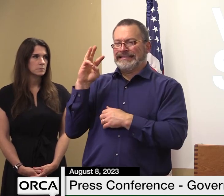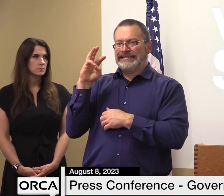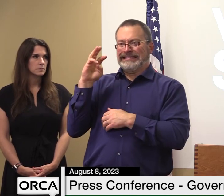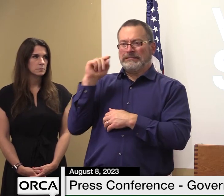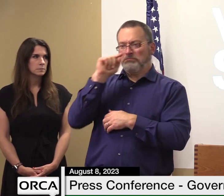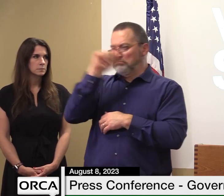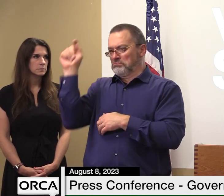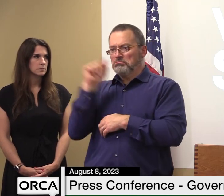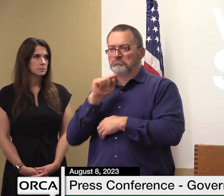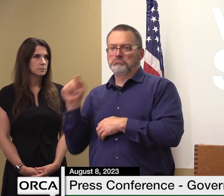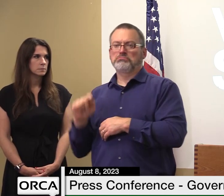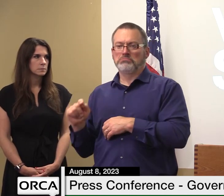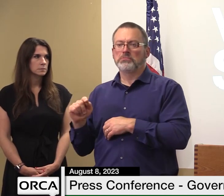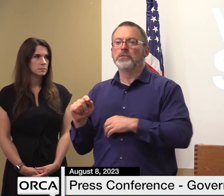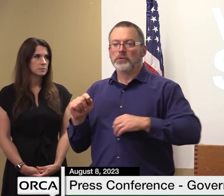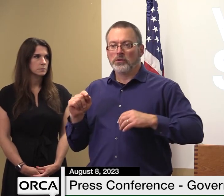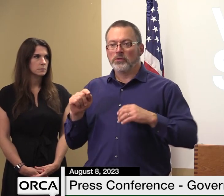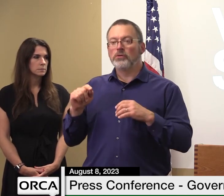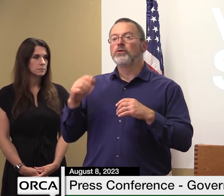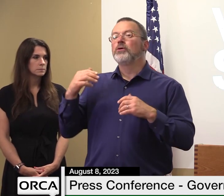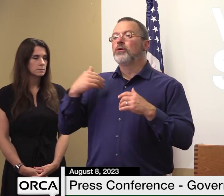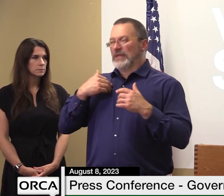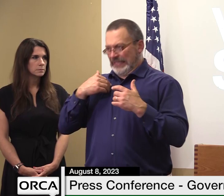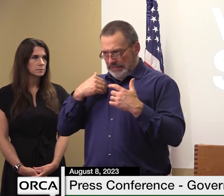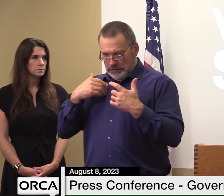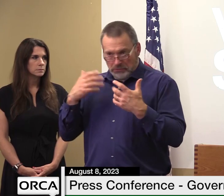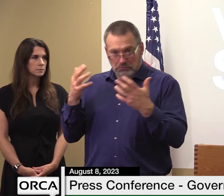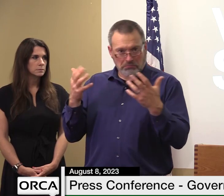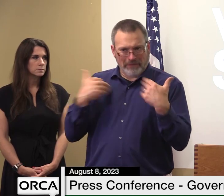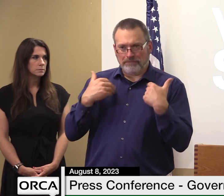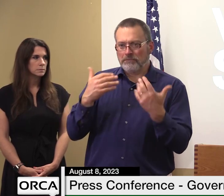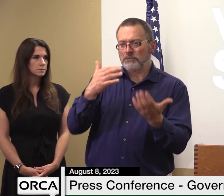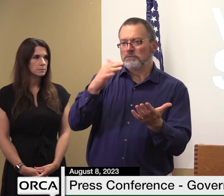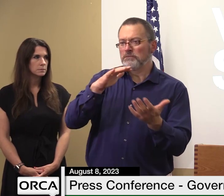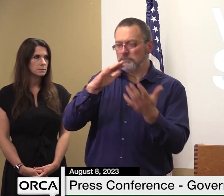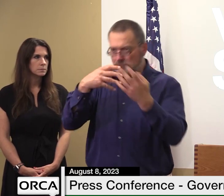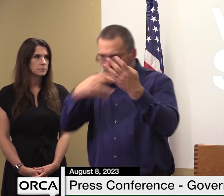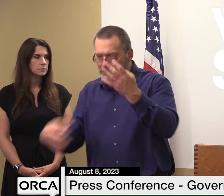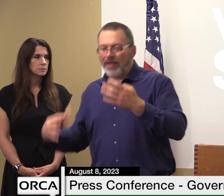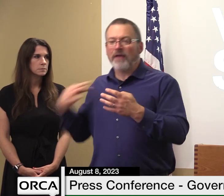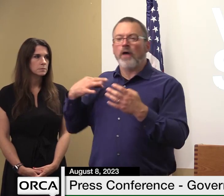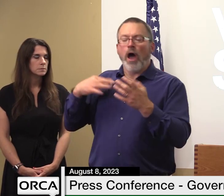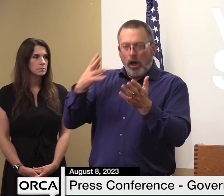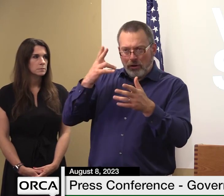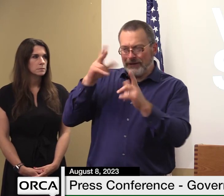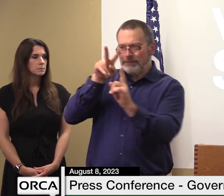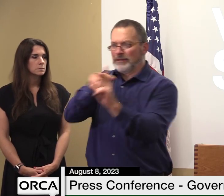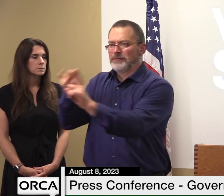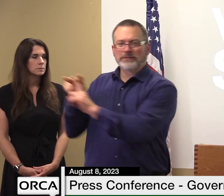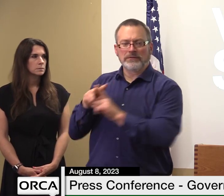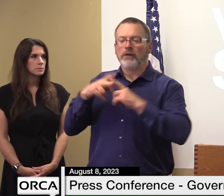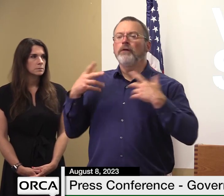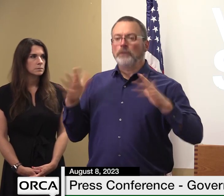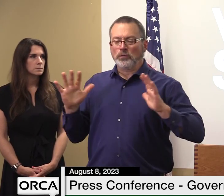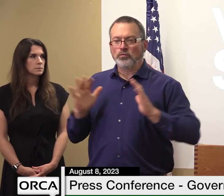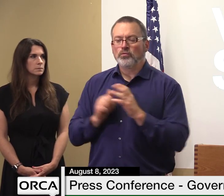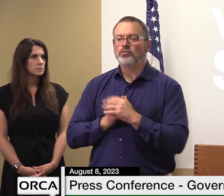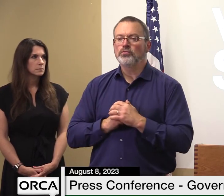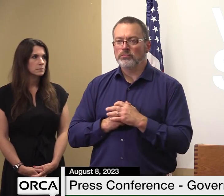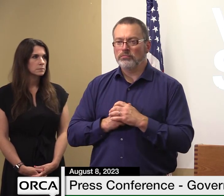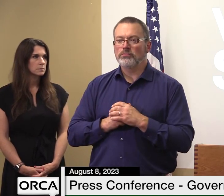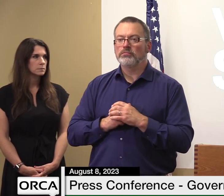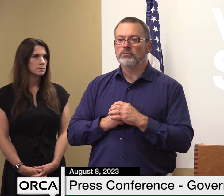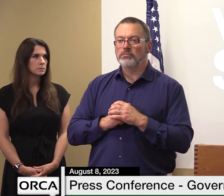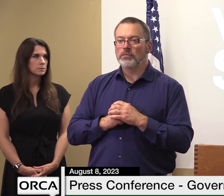coordinate volunteer assistance for our most vulnerable vulnerable citizens these agencies will also be working with the agency of